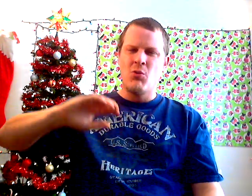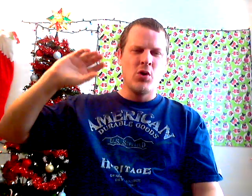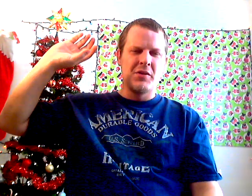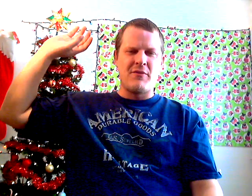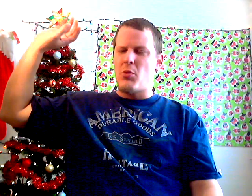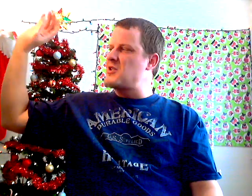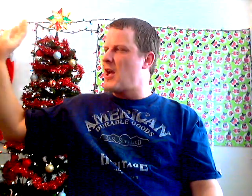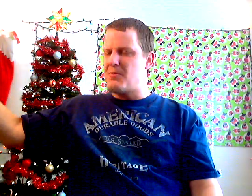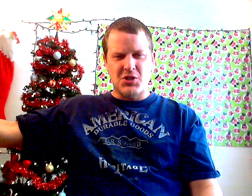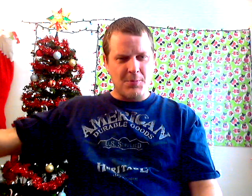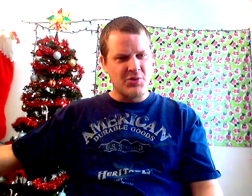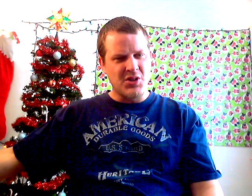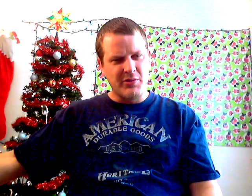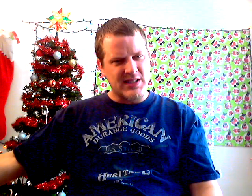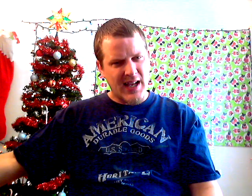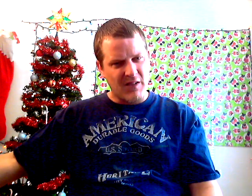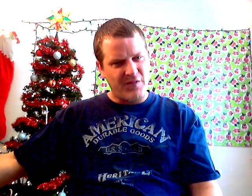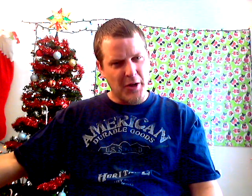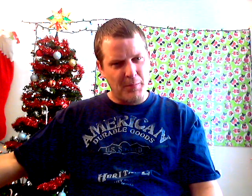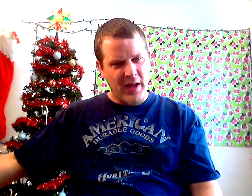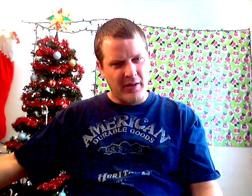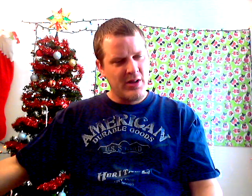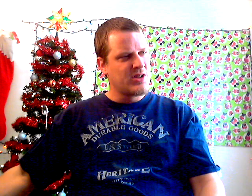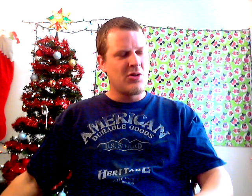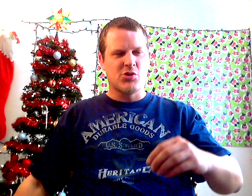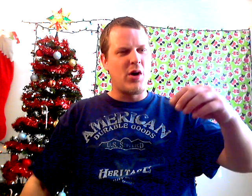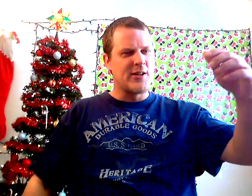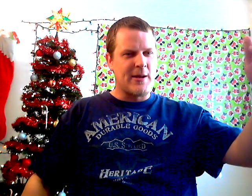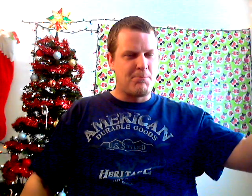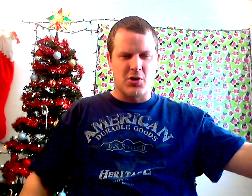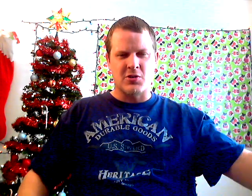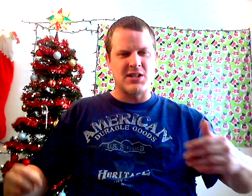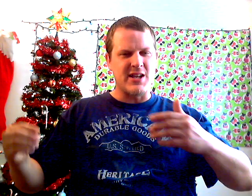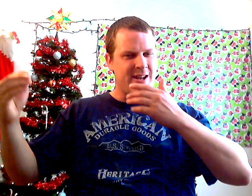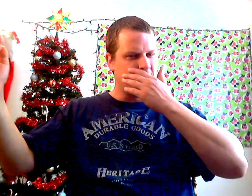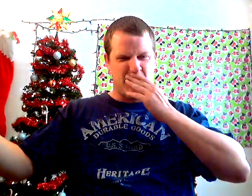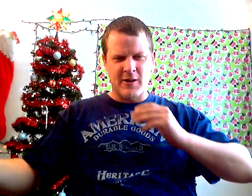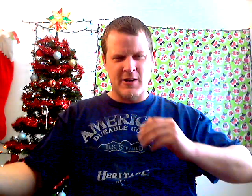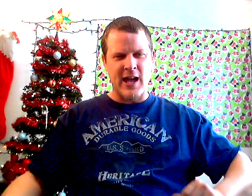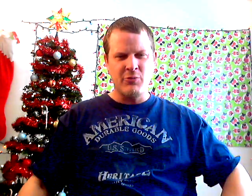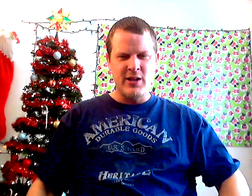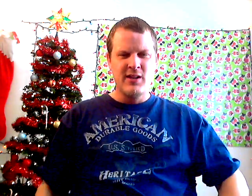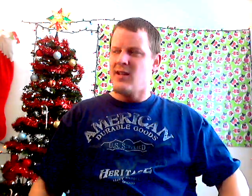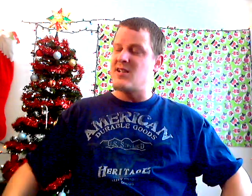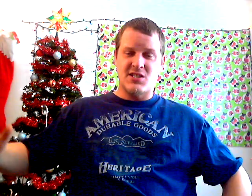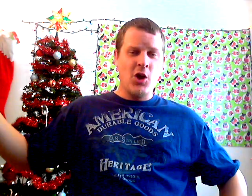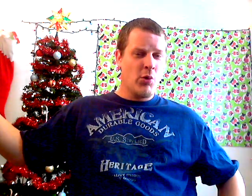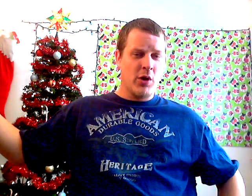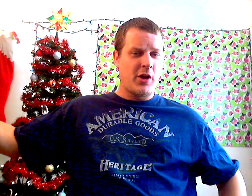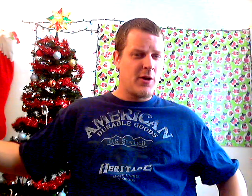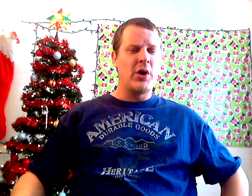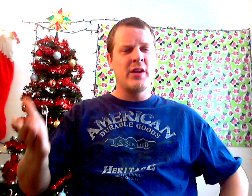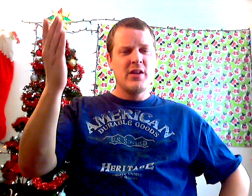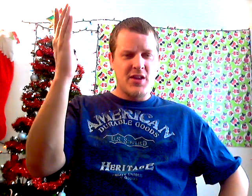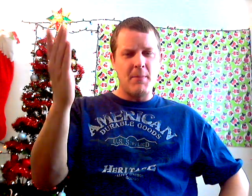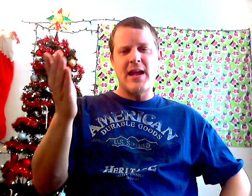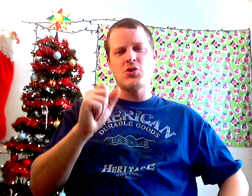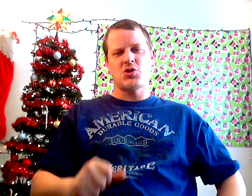The World Heavyweight Championship was always the second fiddle belt. So don't throw out like Booker T and Mark Henry. They still weren't going to put the major